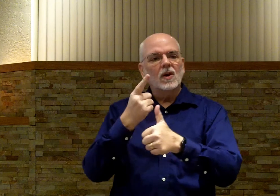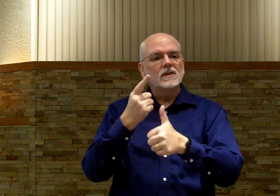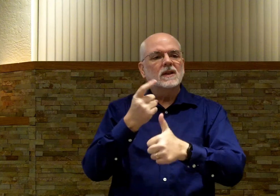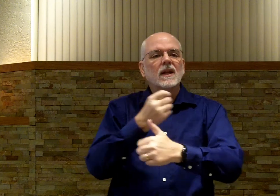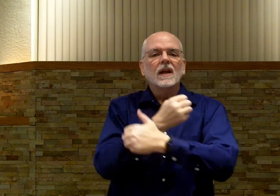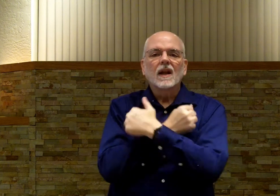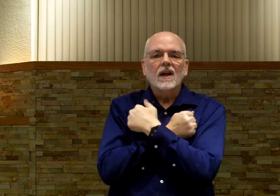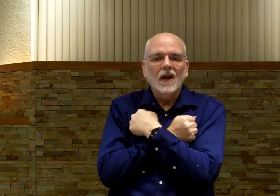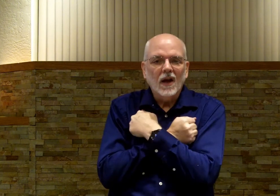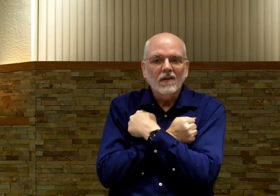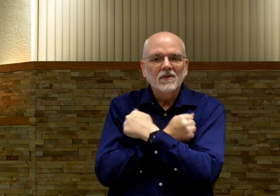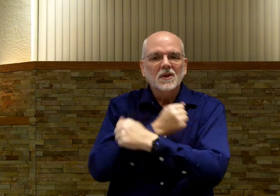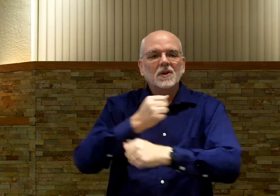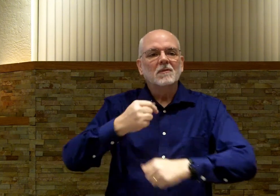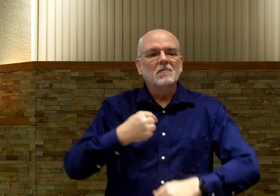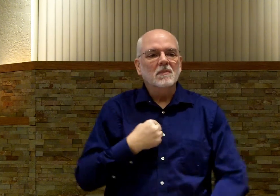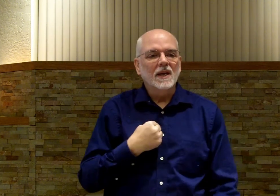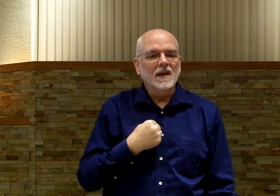First, love me.